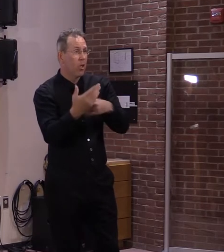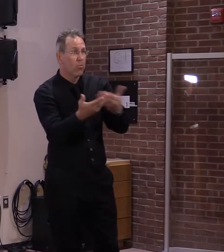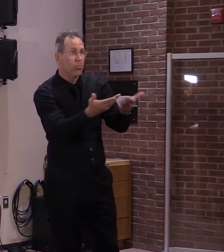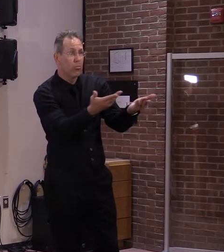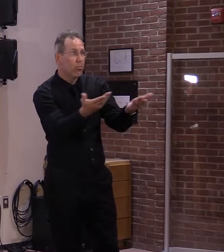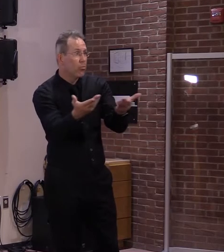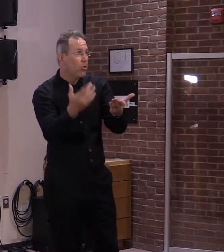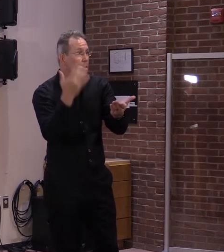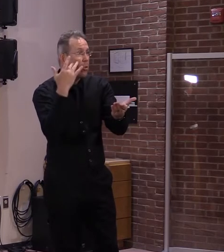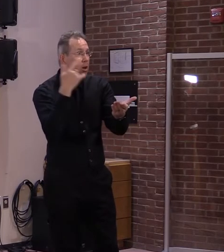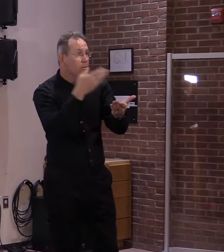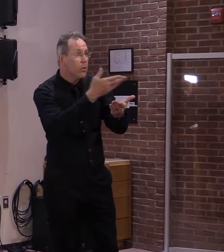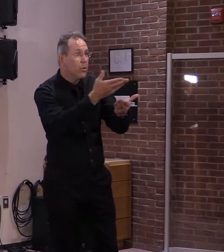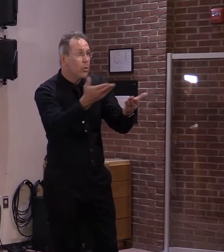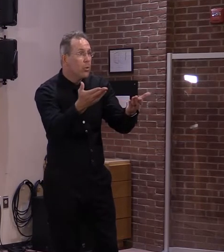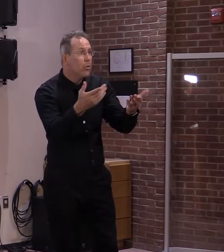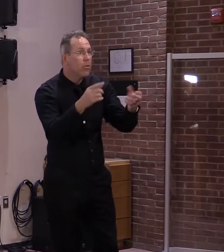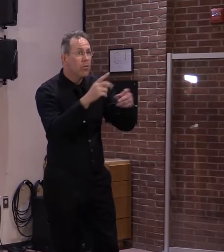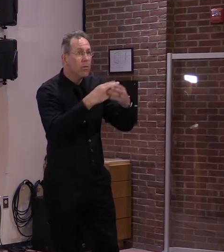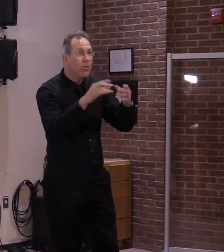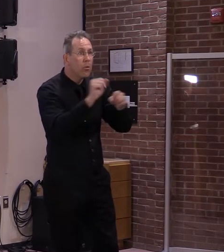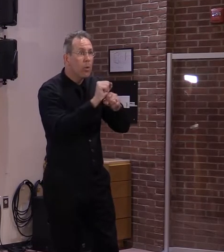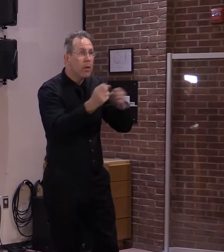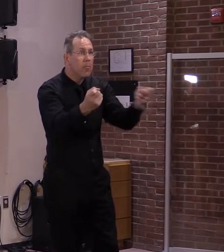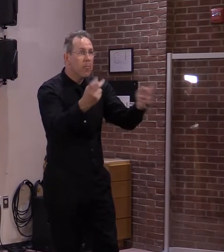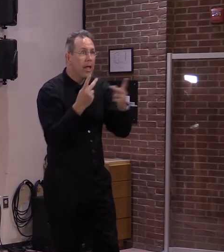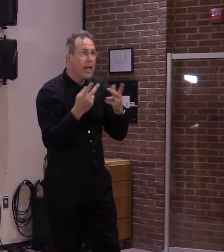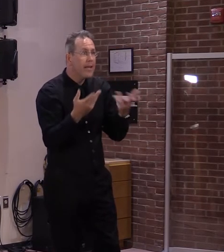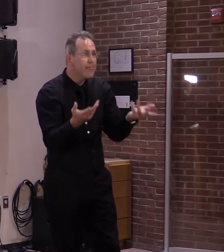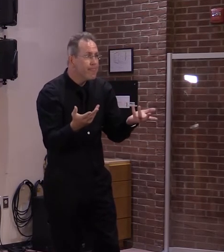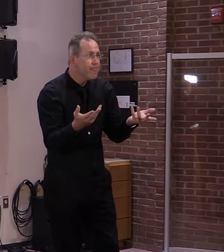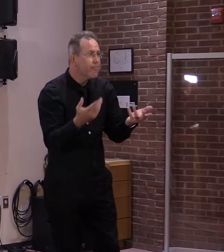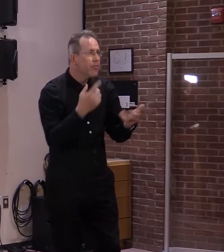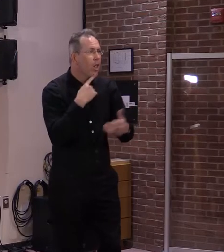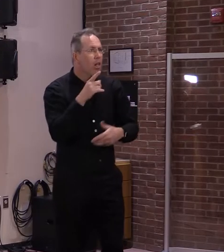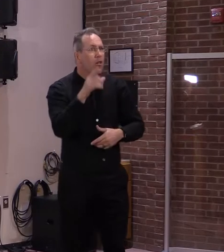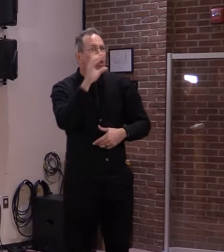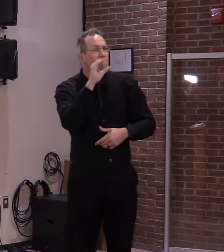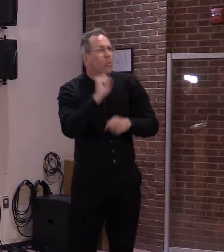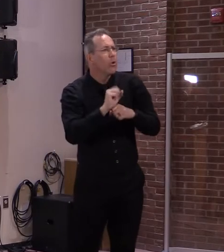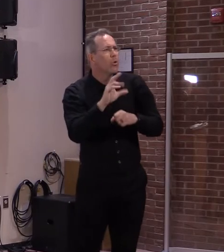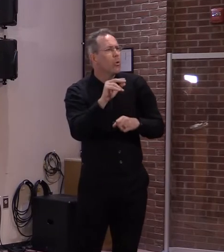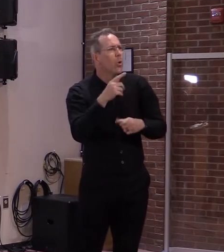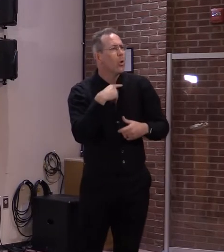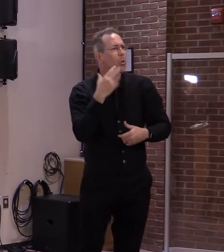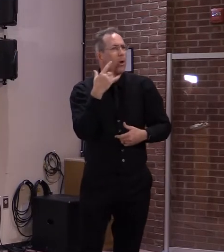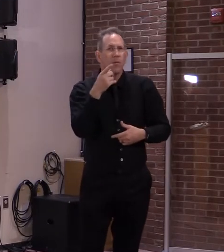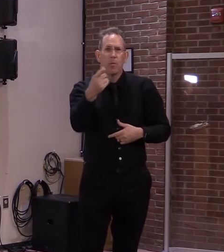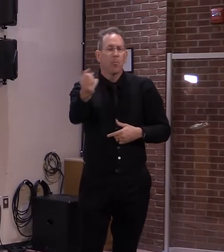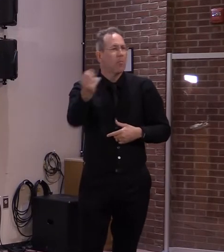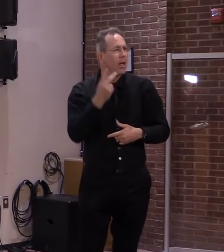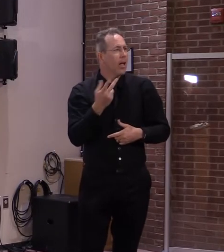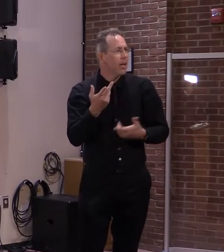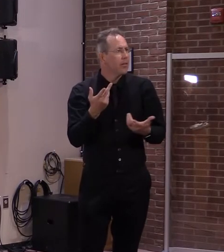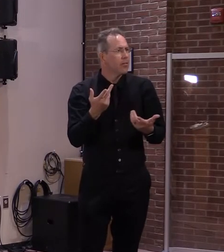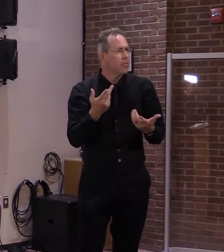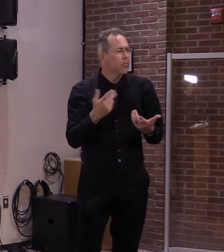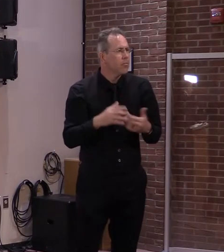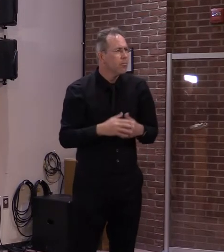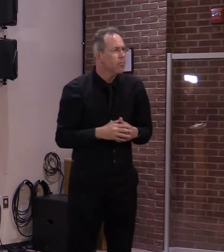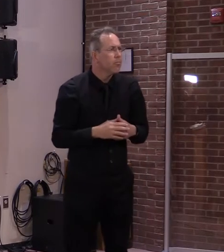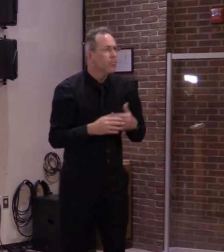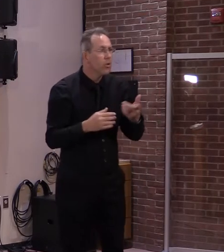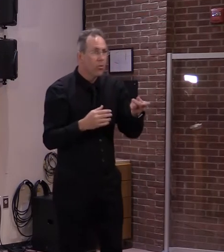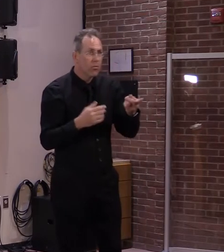come back. So it's not as though they're seeking out seeking or putting ads out for those positions. They